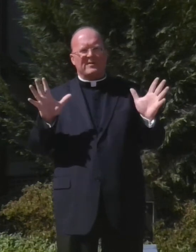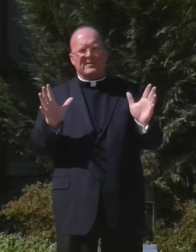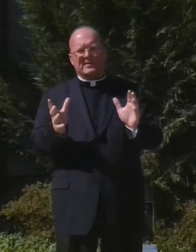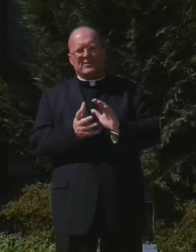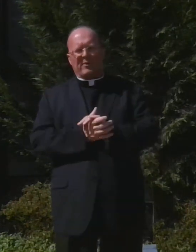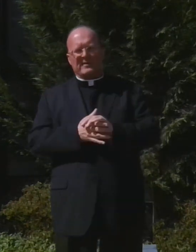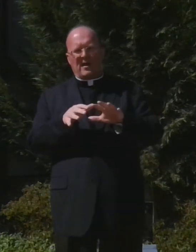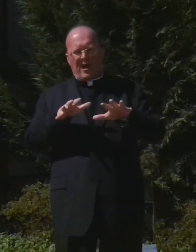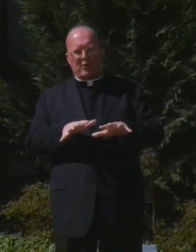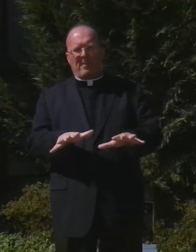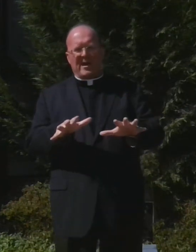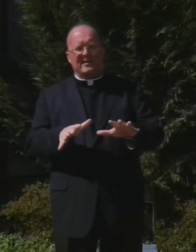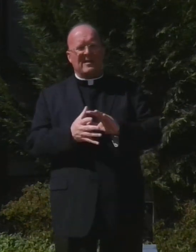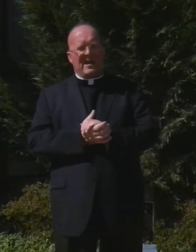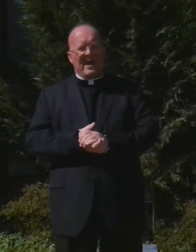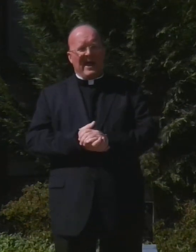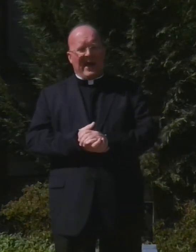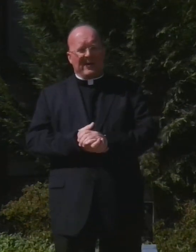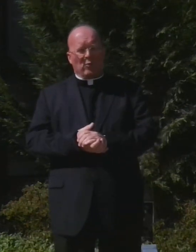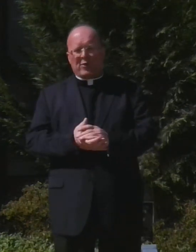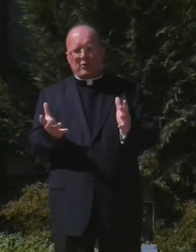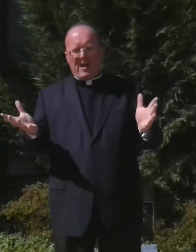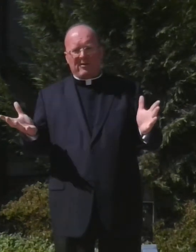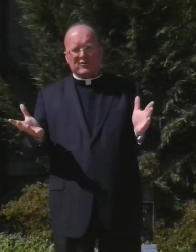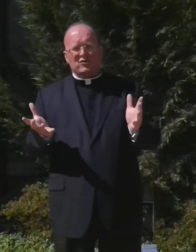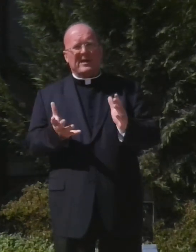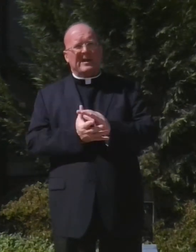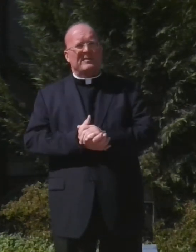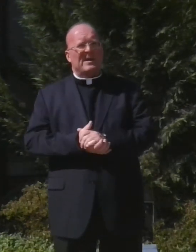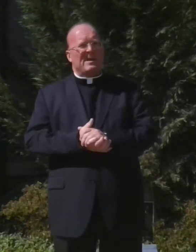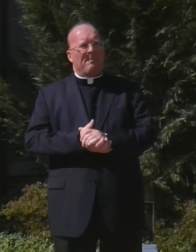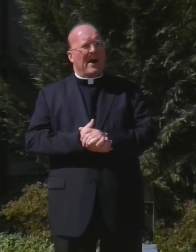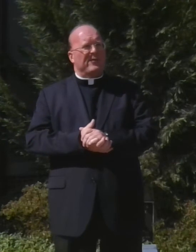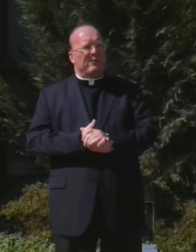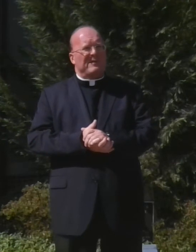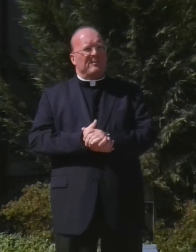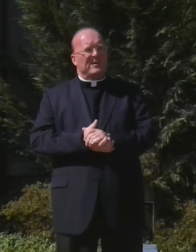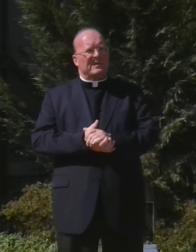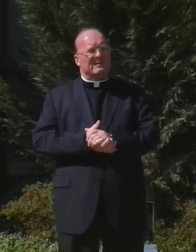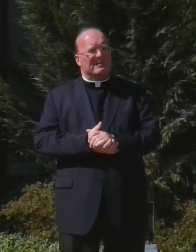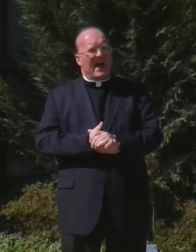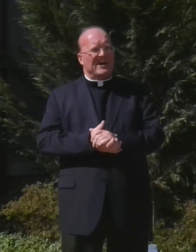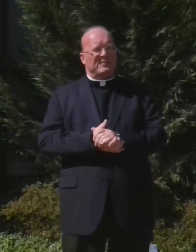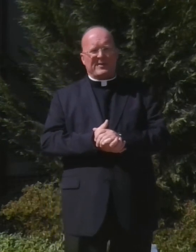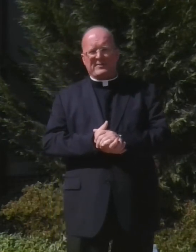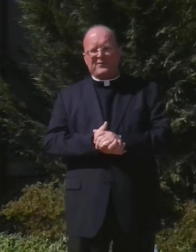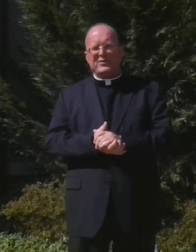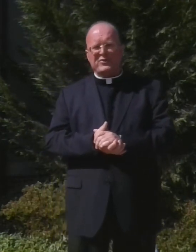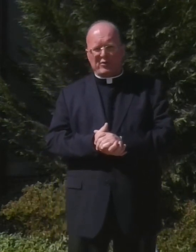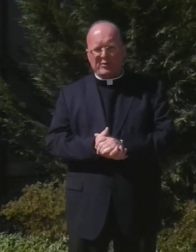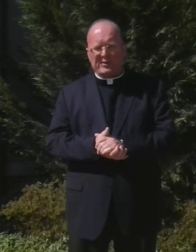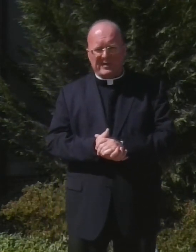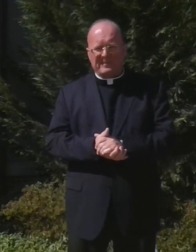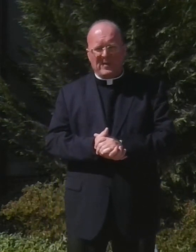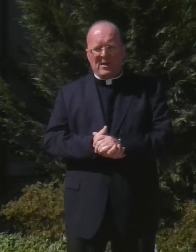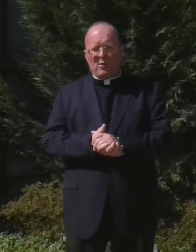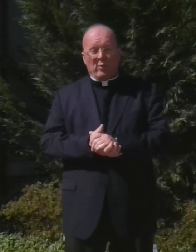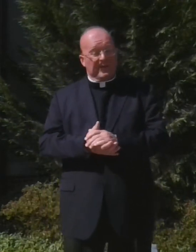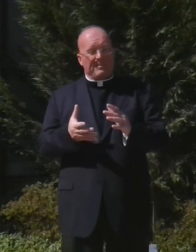it. It's going to undermine it. And we're a new parish. And might there even be aspects of disunity within the